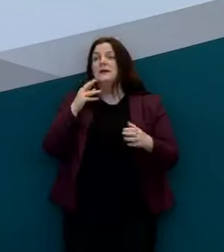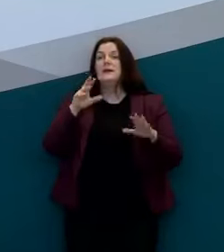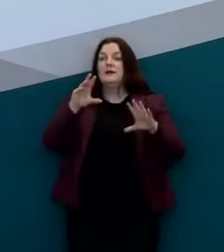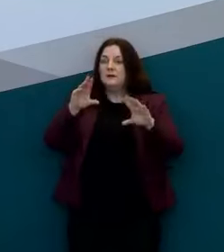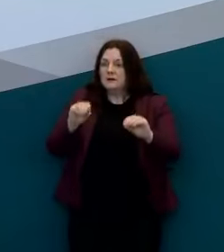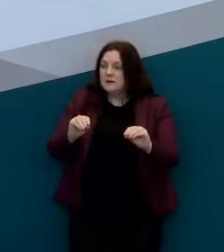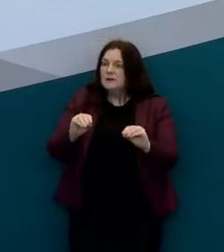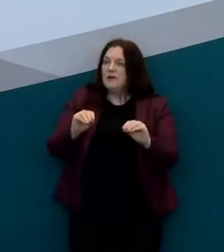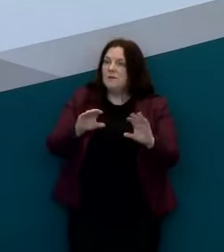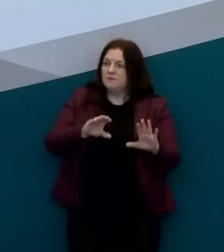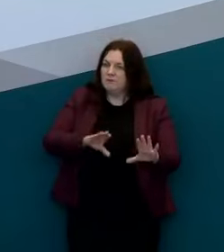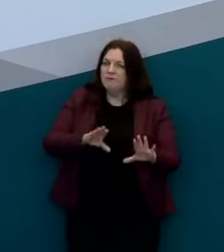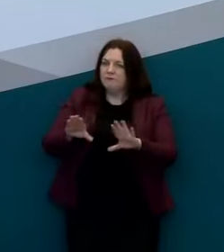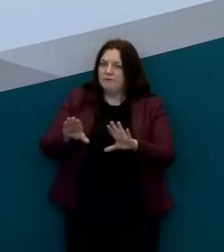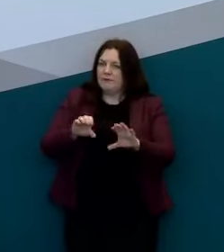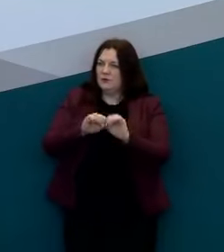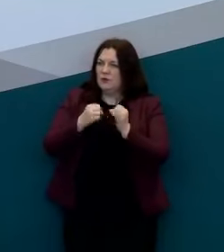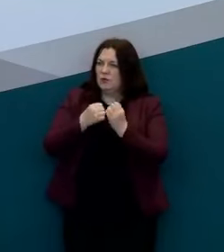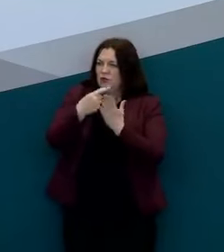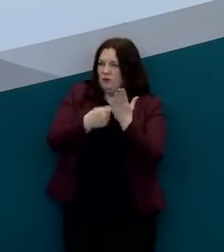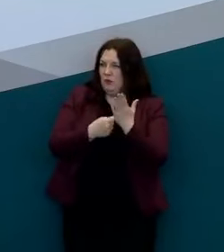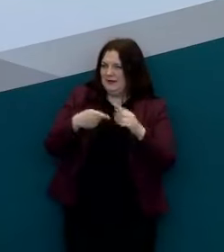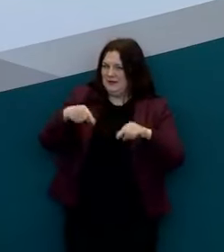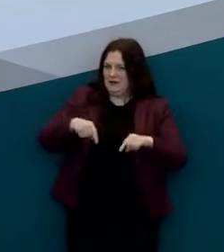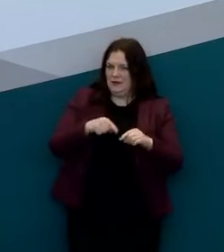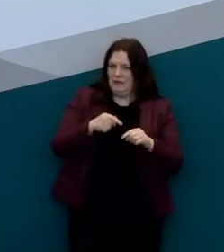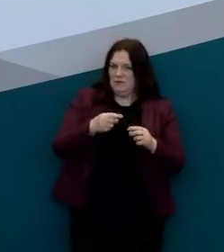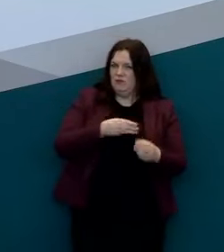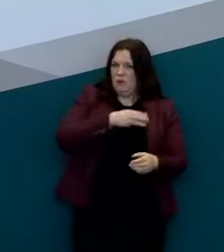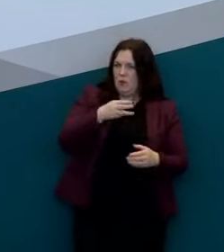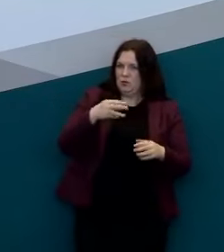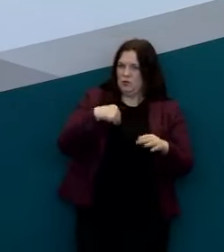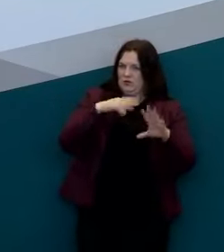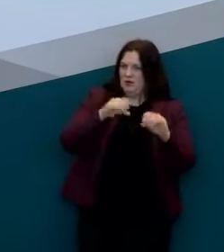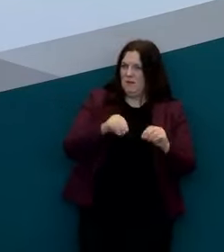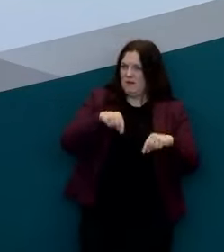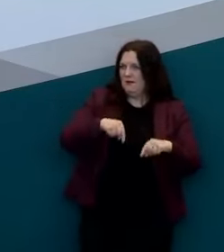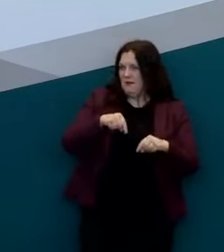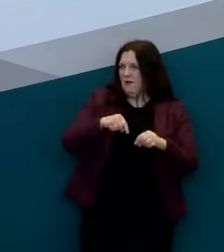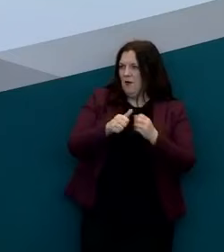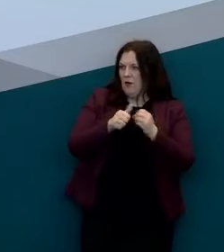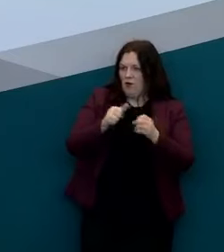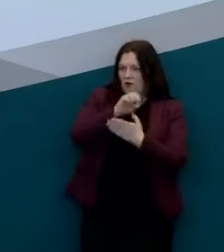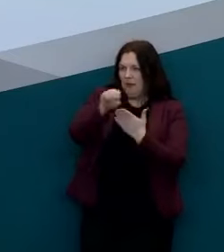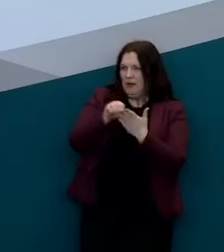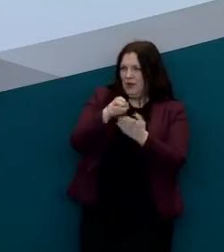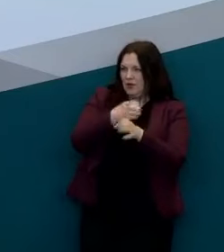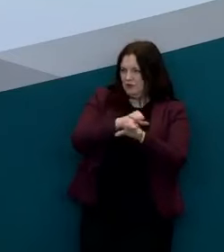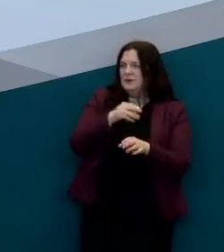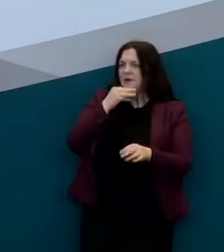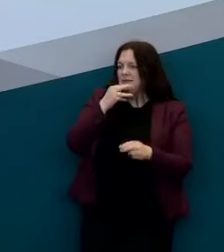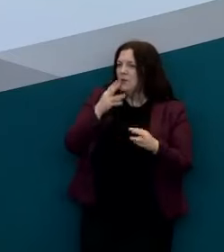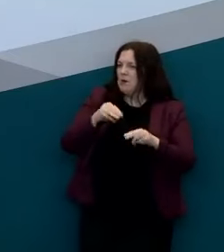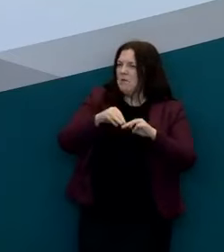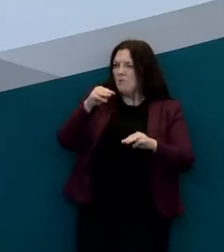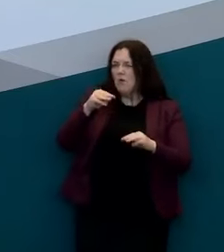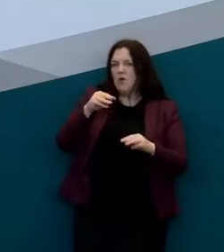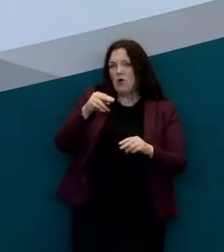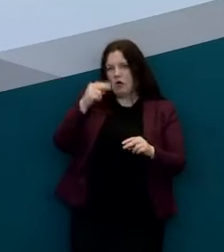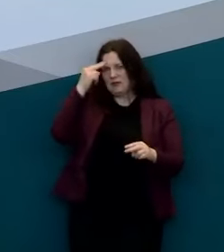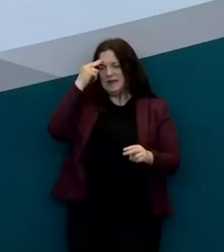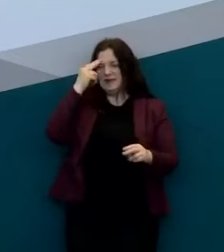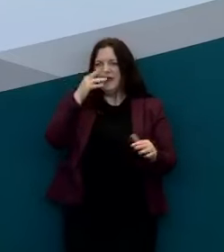some of the measures that they're proposing to release in other european countries will give us a good understanding of what happens in a post if you like